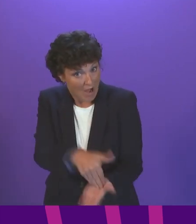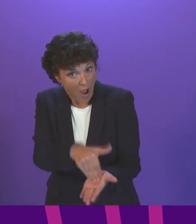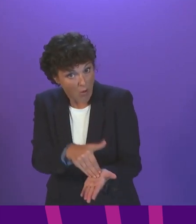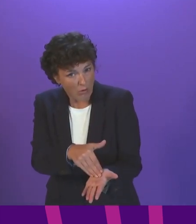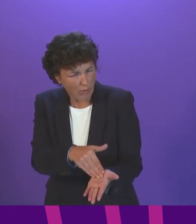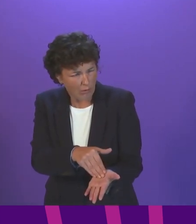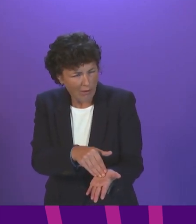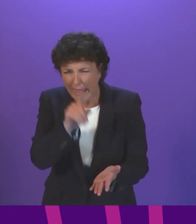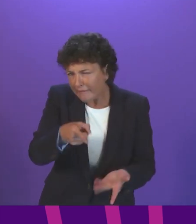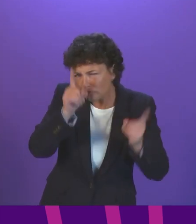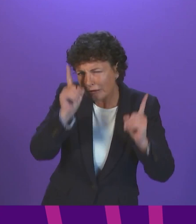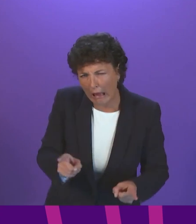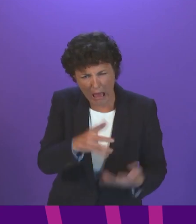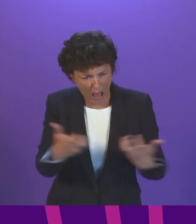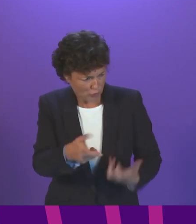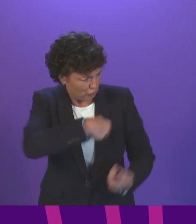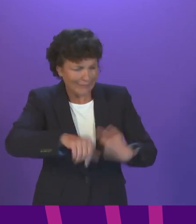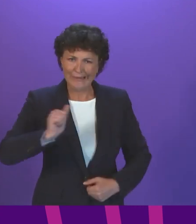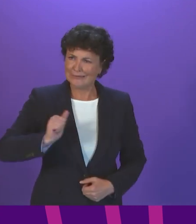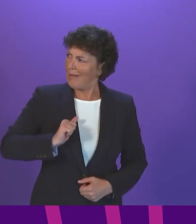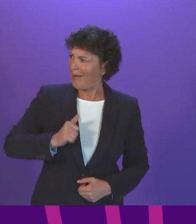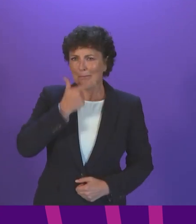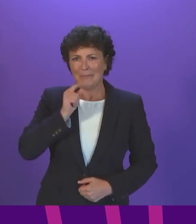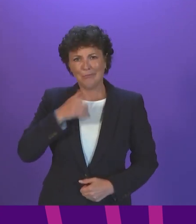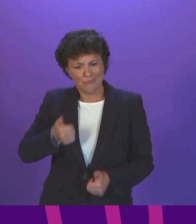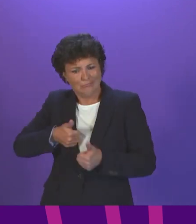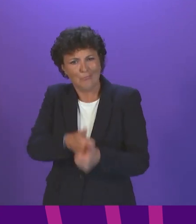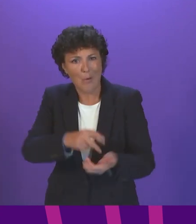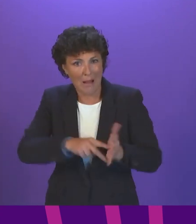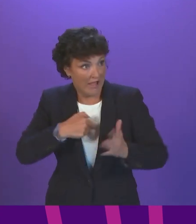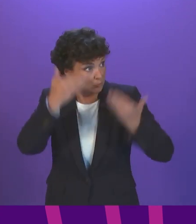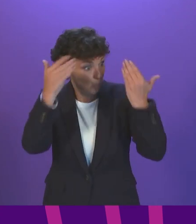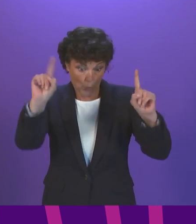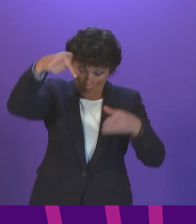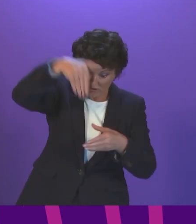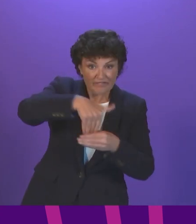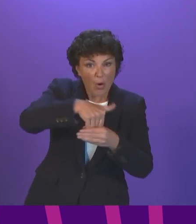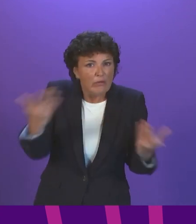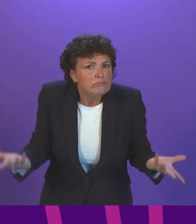she expect the public to back her plans if they don't know what they are? First Minister.